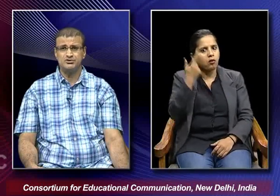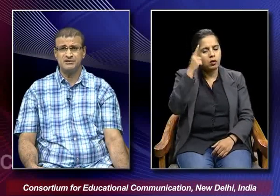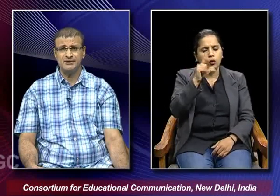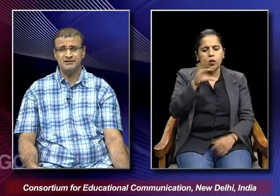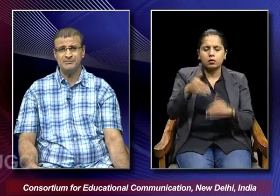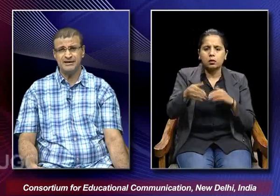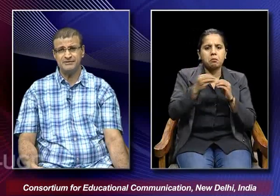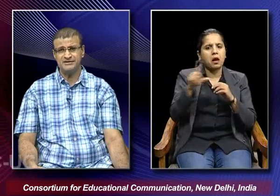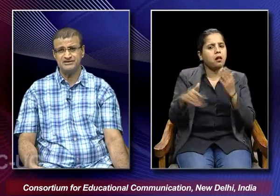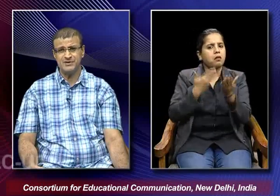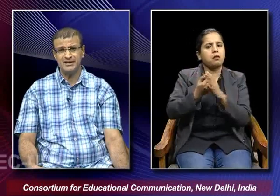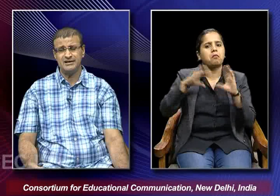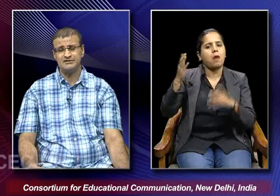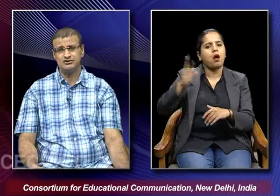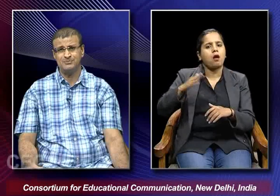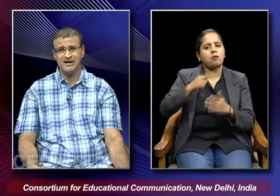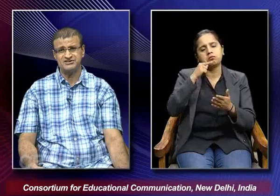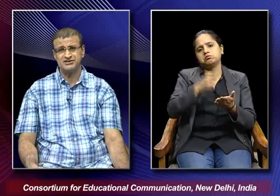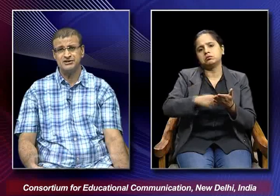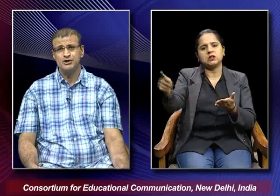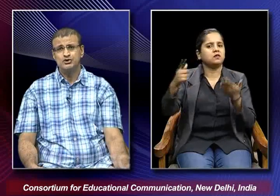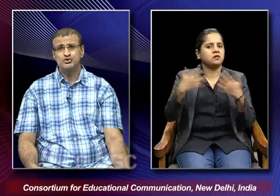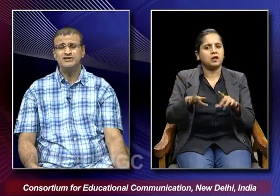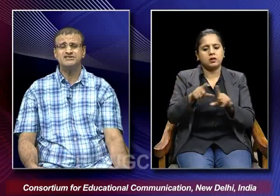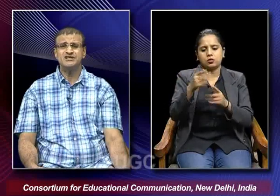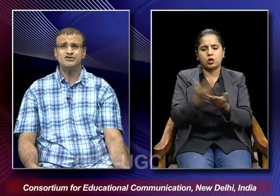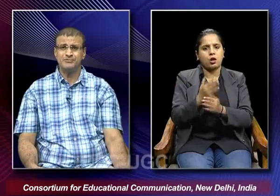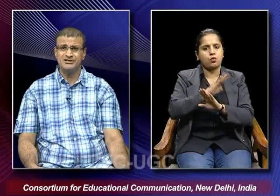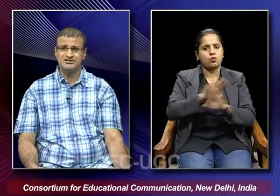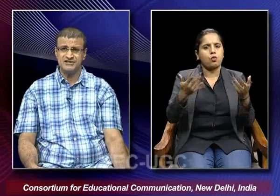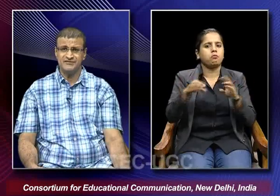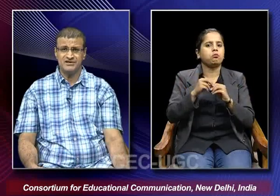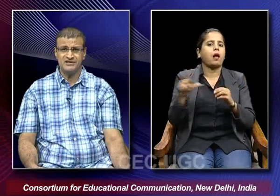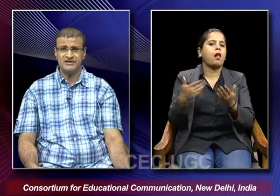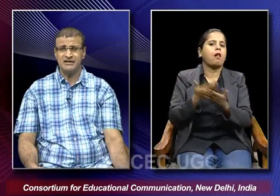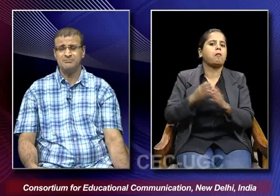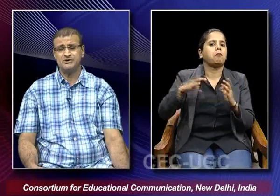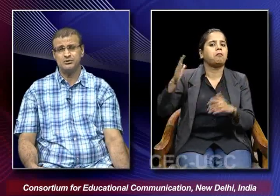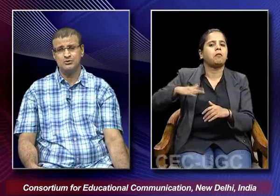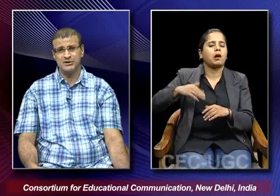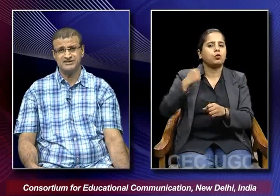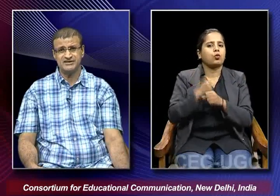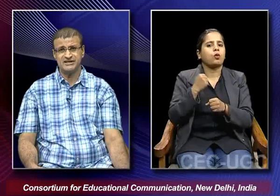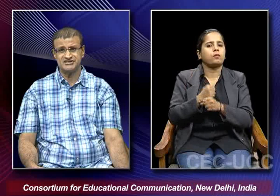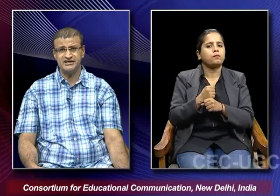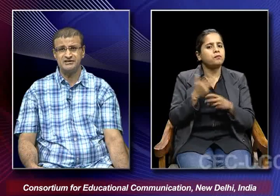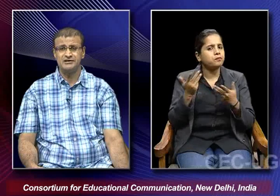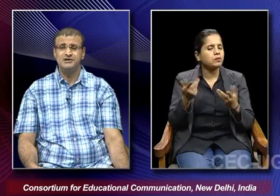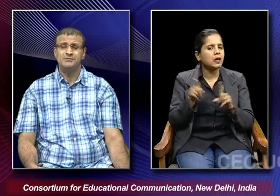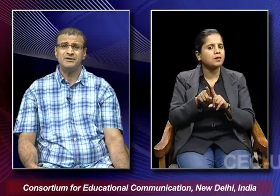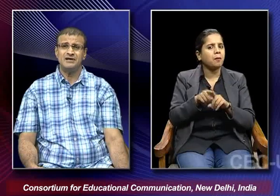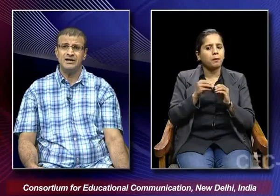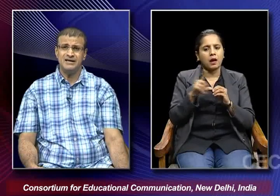introduced the bill in the parliament as well and it was passed so these kinds of bills definitely they help to a certain extent